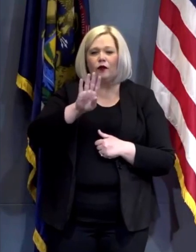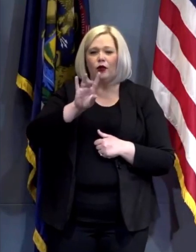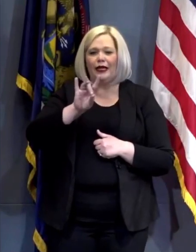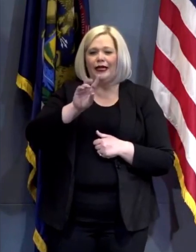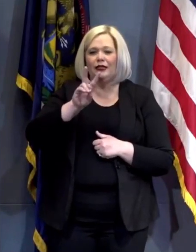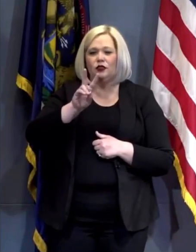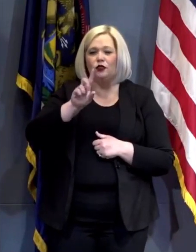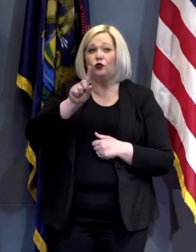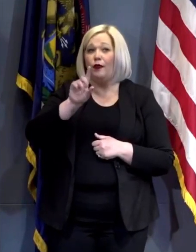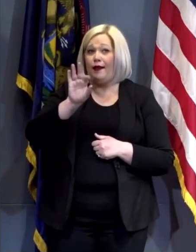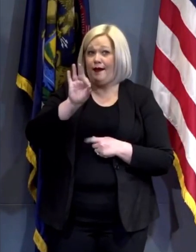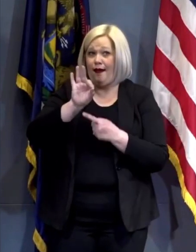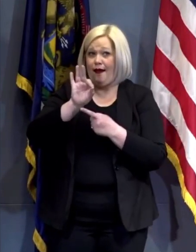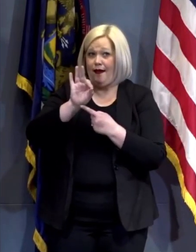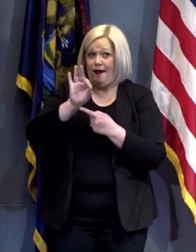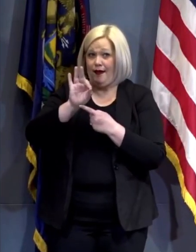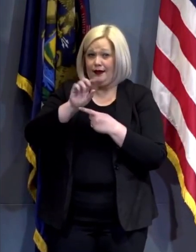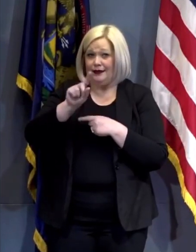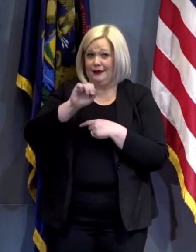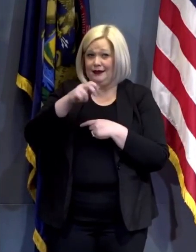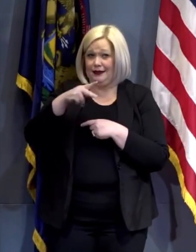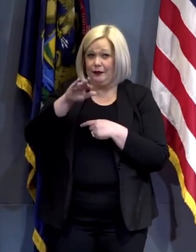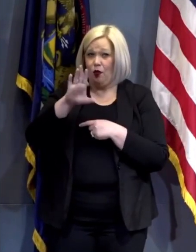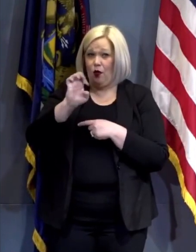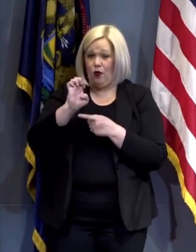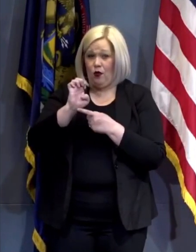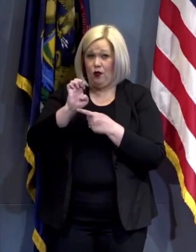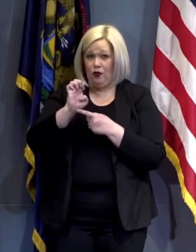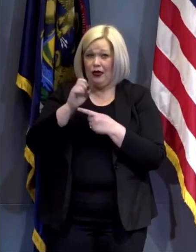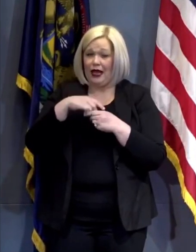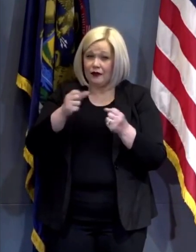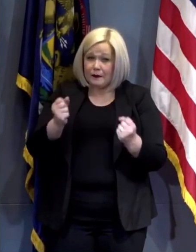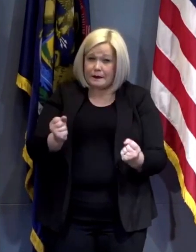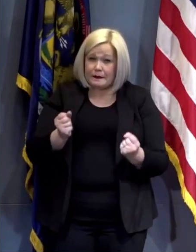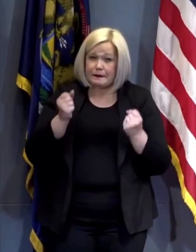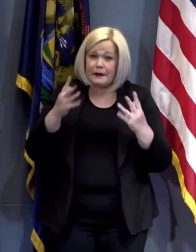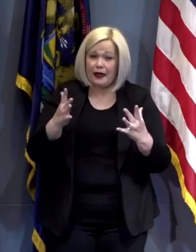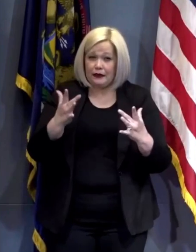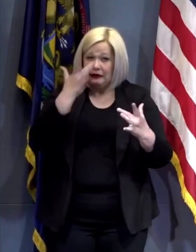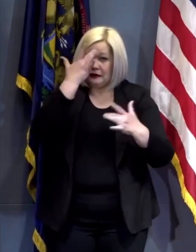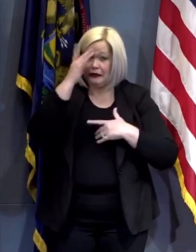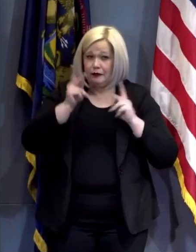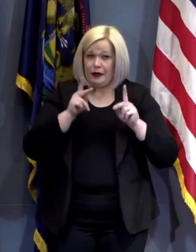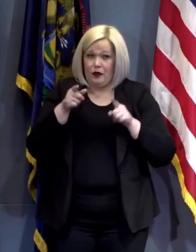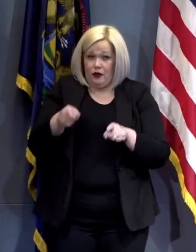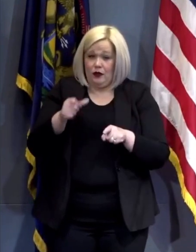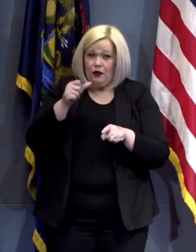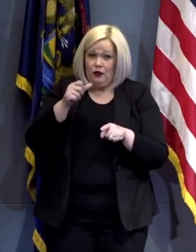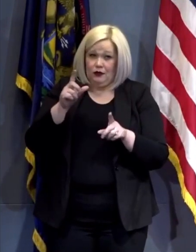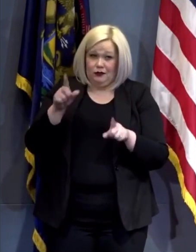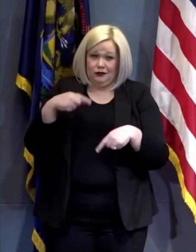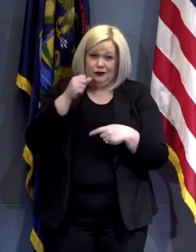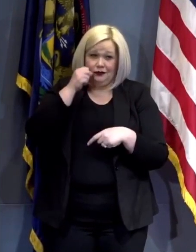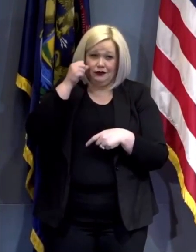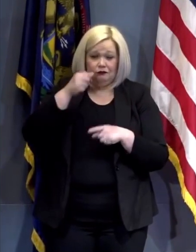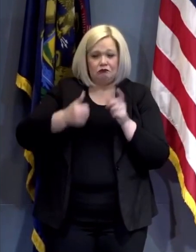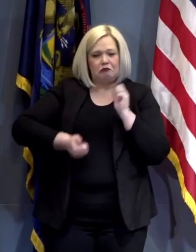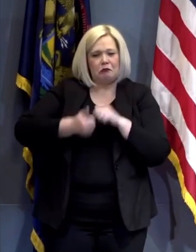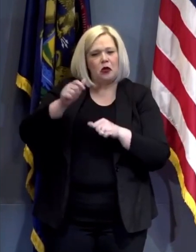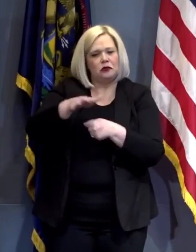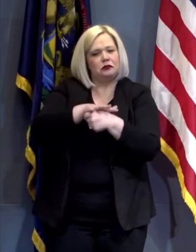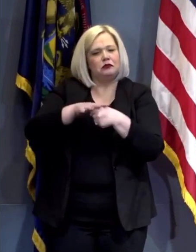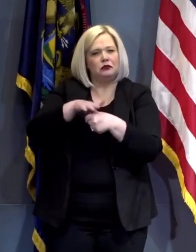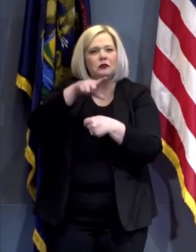second most impacted zip code with 559 positive cases of COVID-19 as of yesterday it's a predominantly black